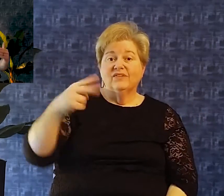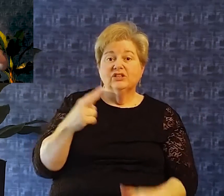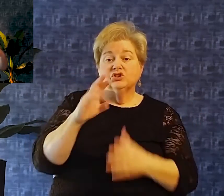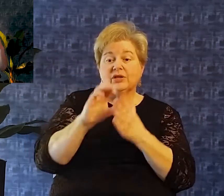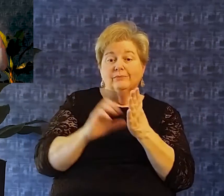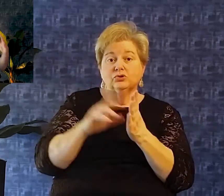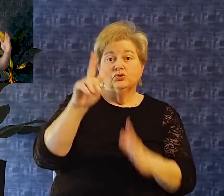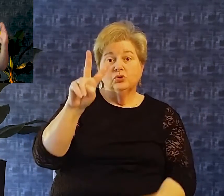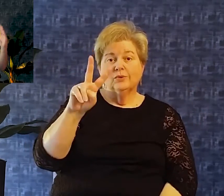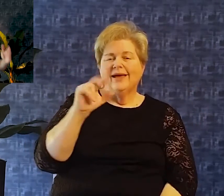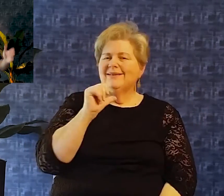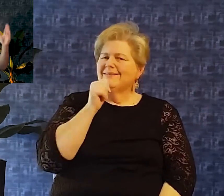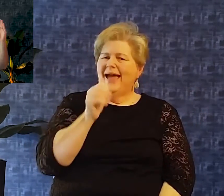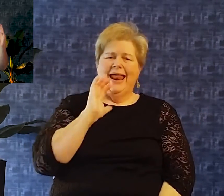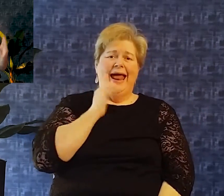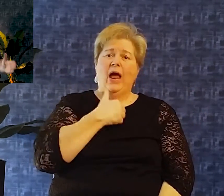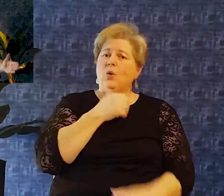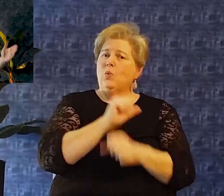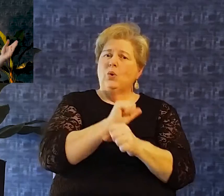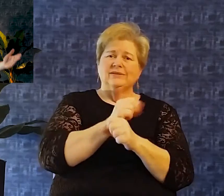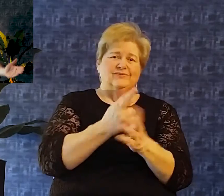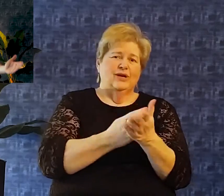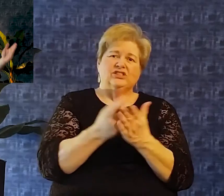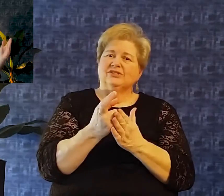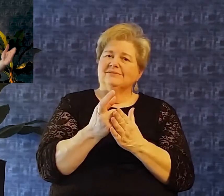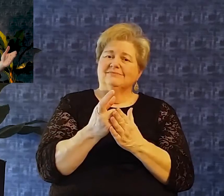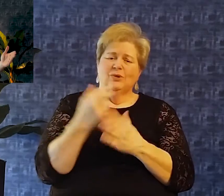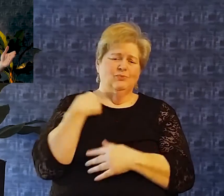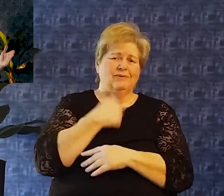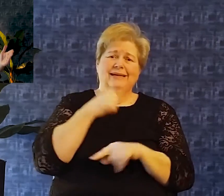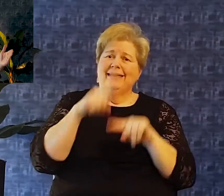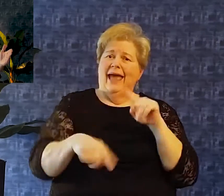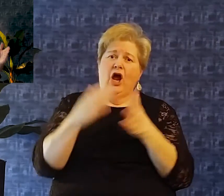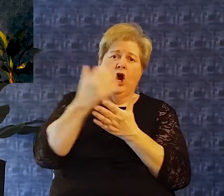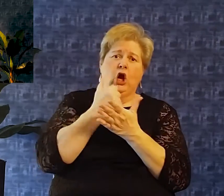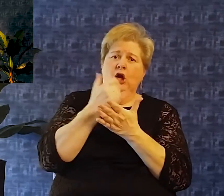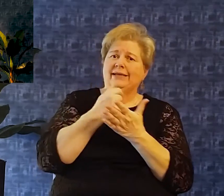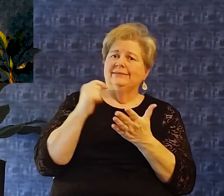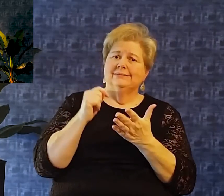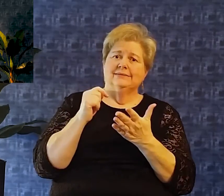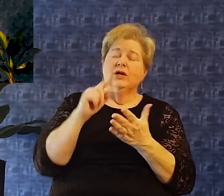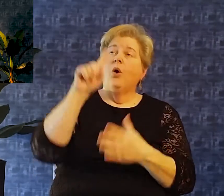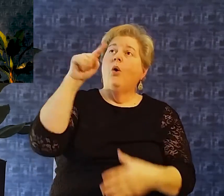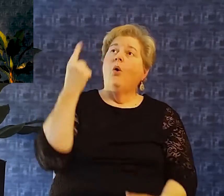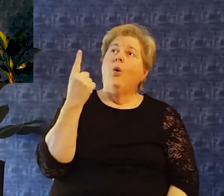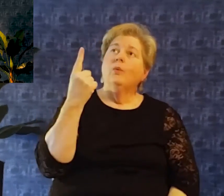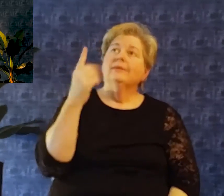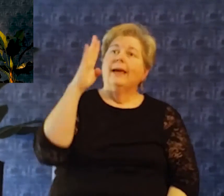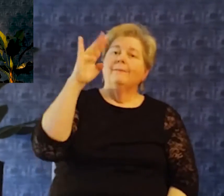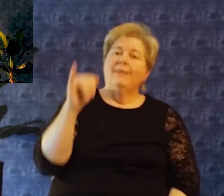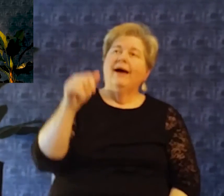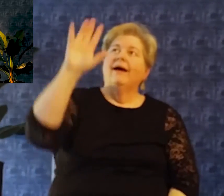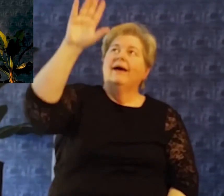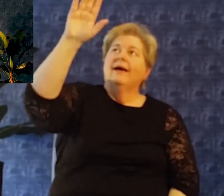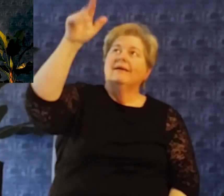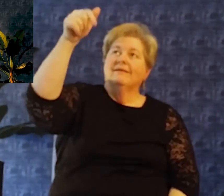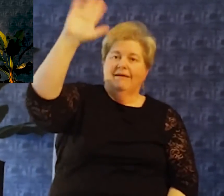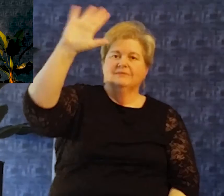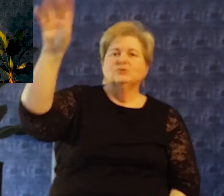it. It is only by god's grace If you're not sure you're a christian this morning I